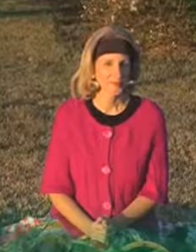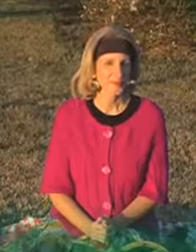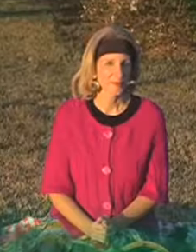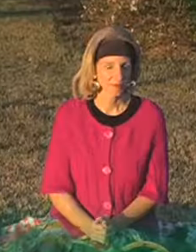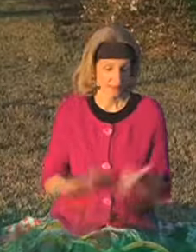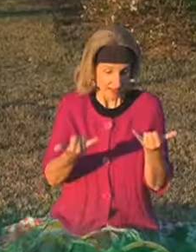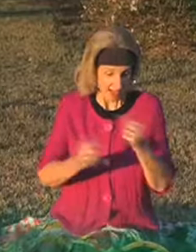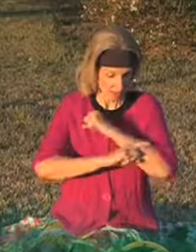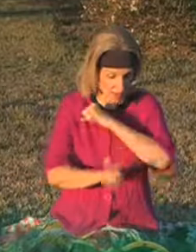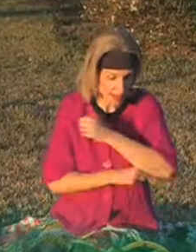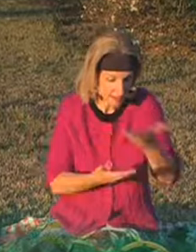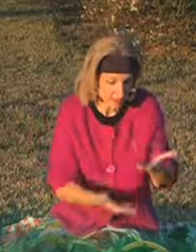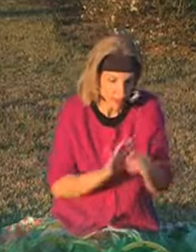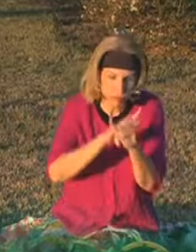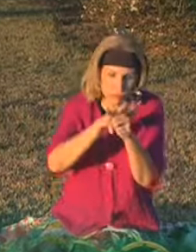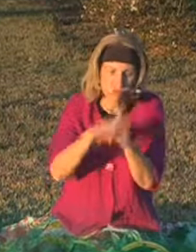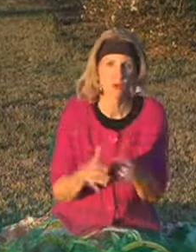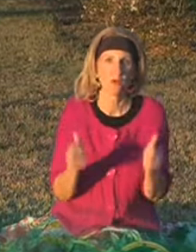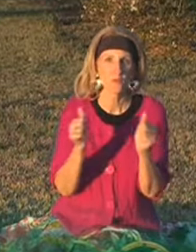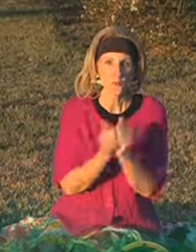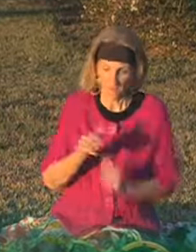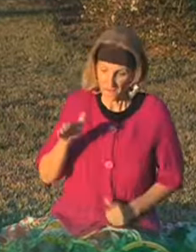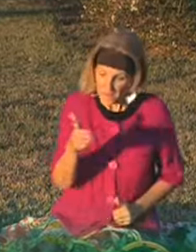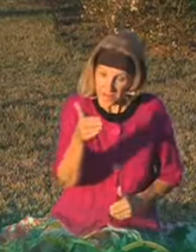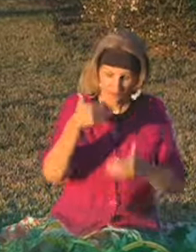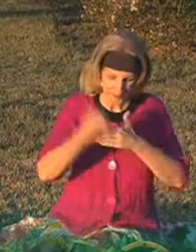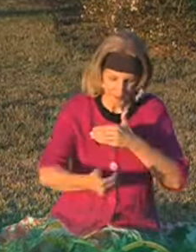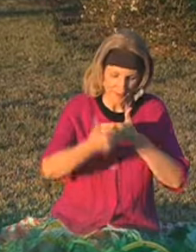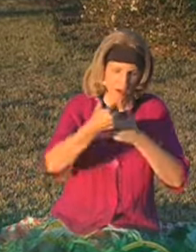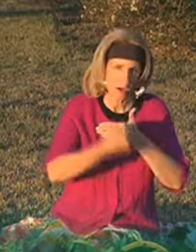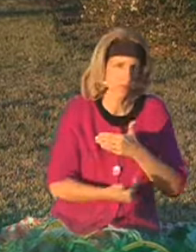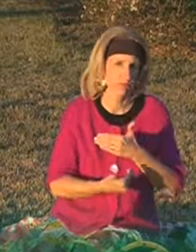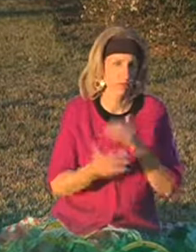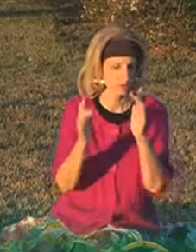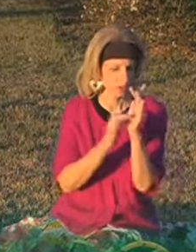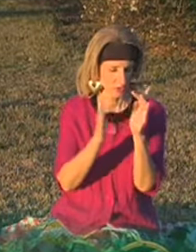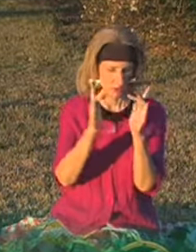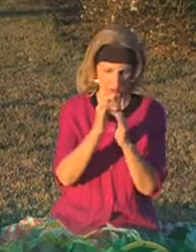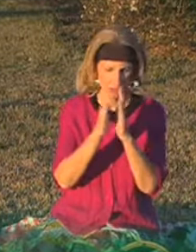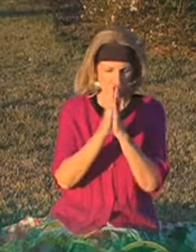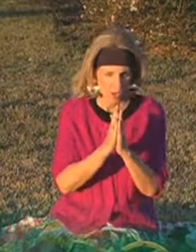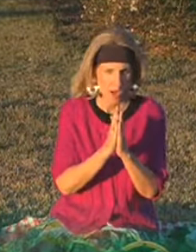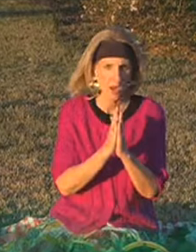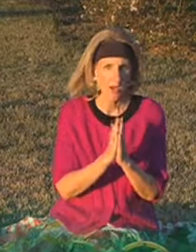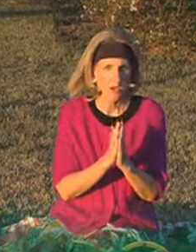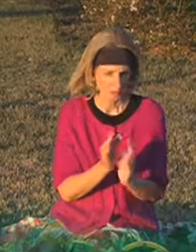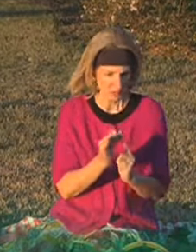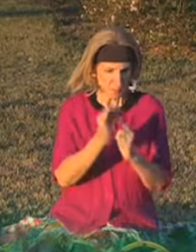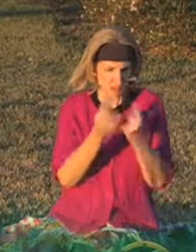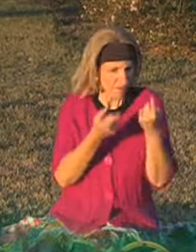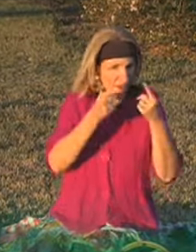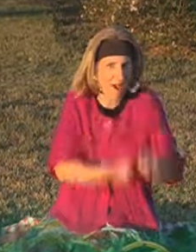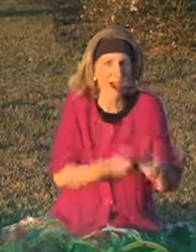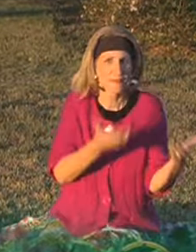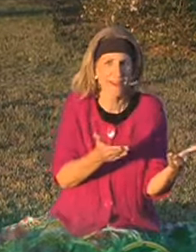Now the basket was bulging with fish and with bread. Something special happened by the